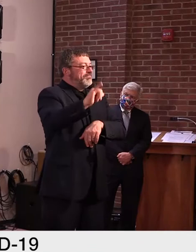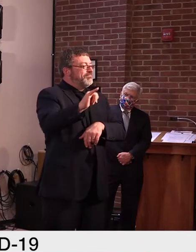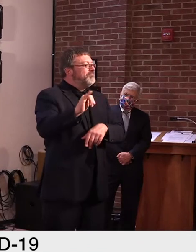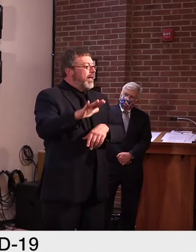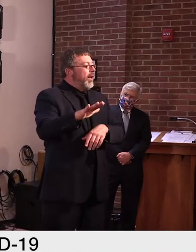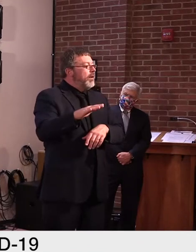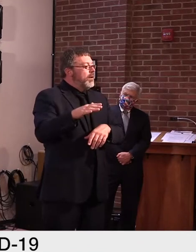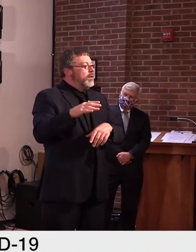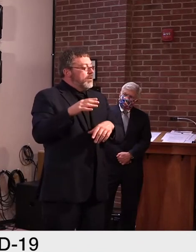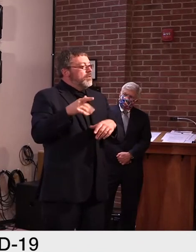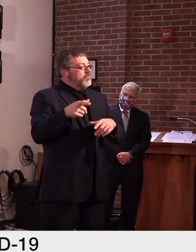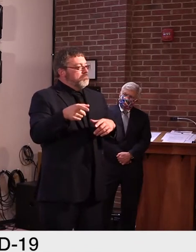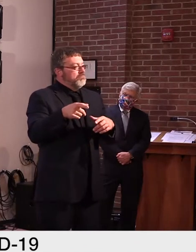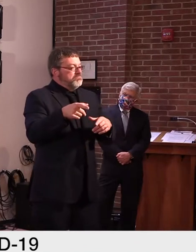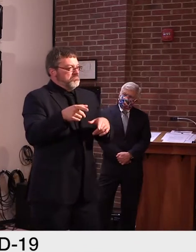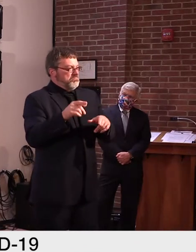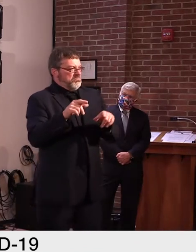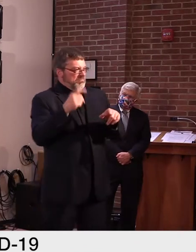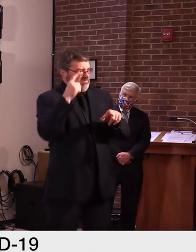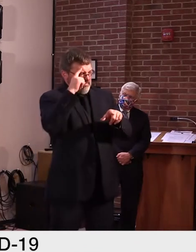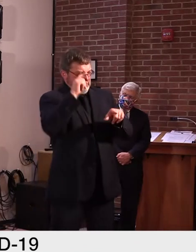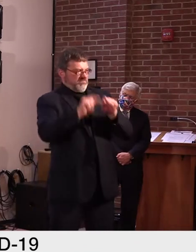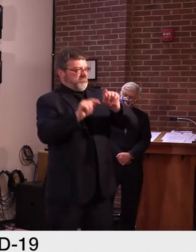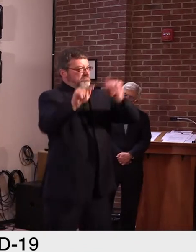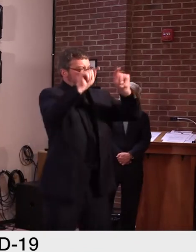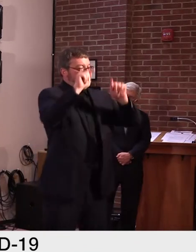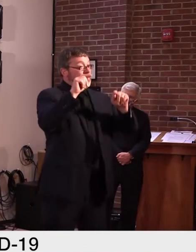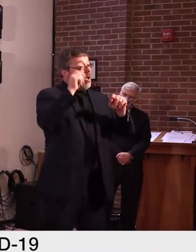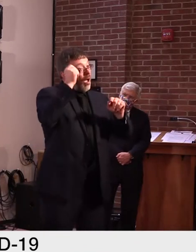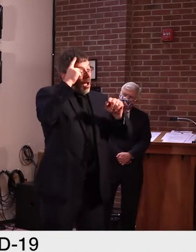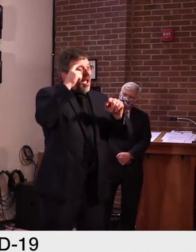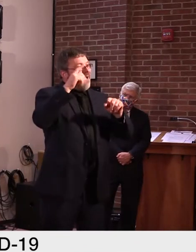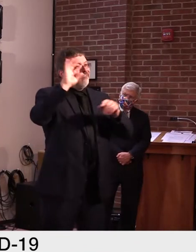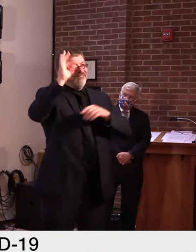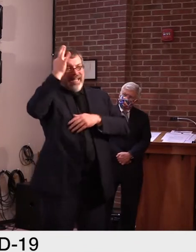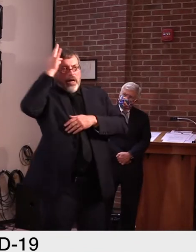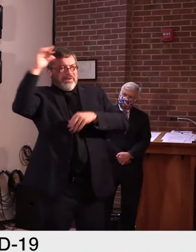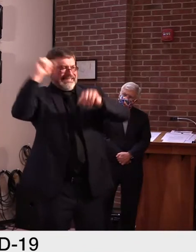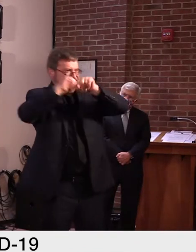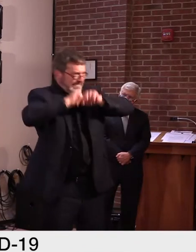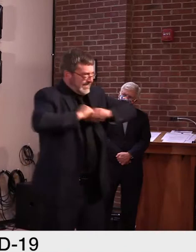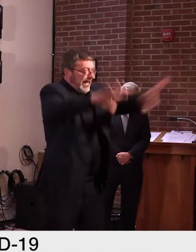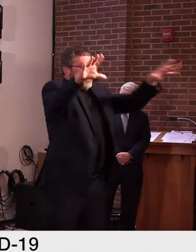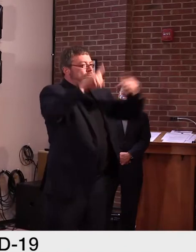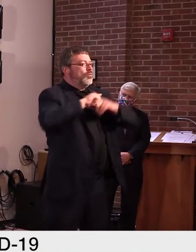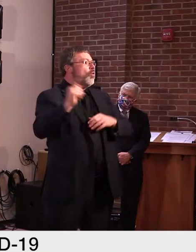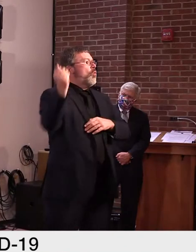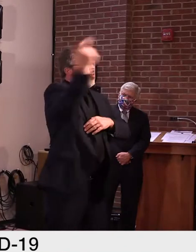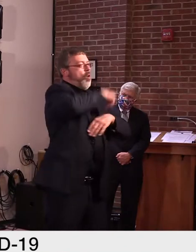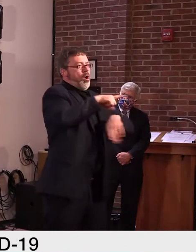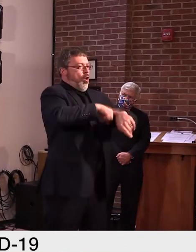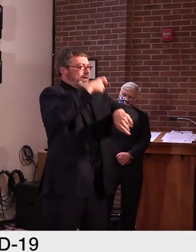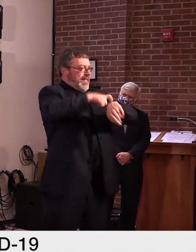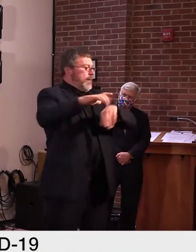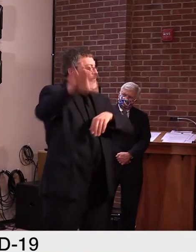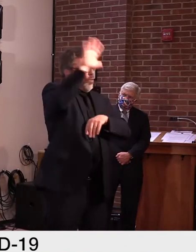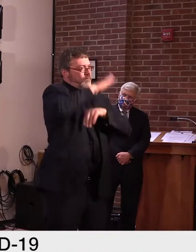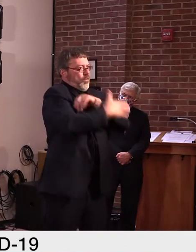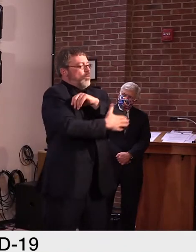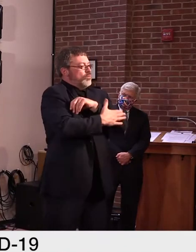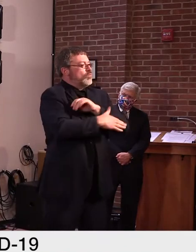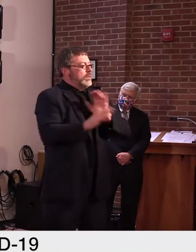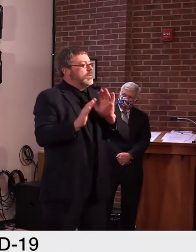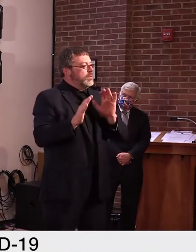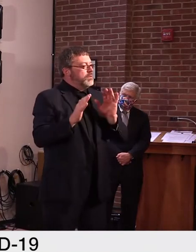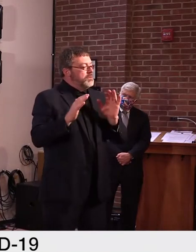uh, around the country. Uh, and the guidance regarding those is just happening as we speak this week and next